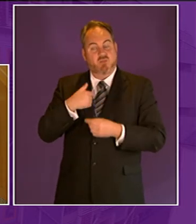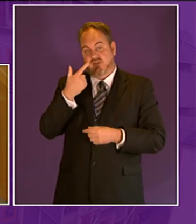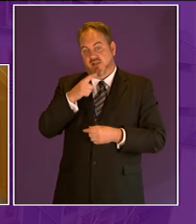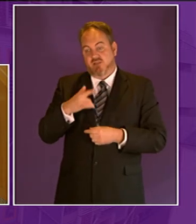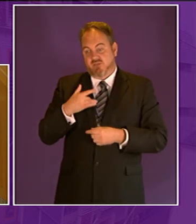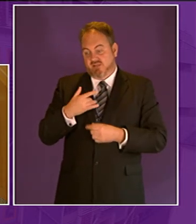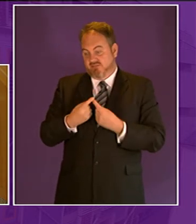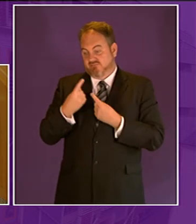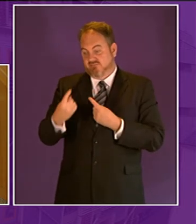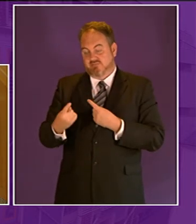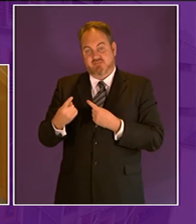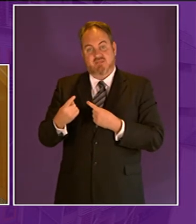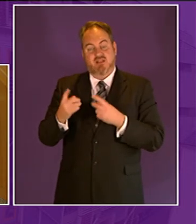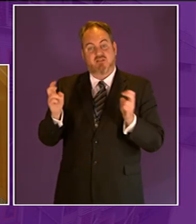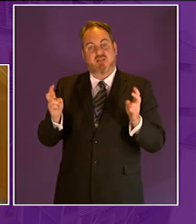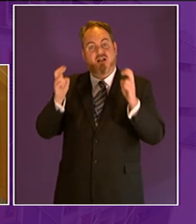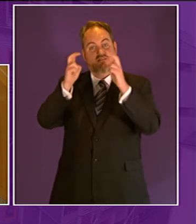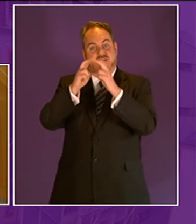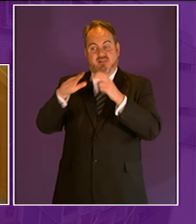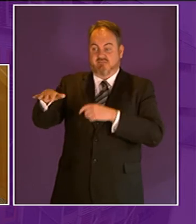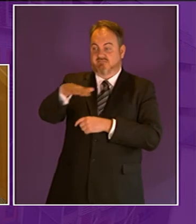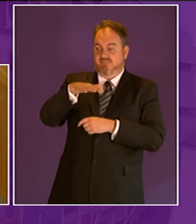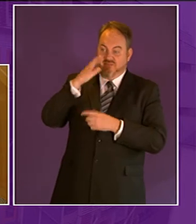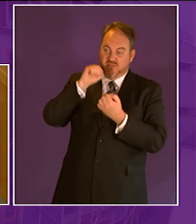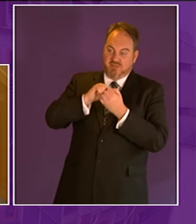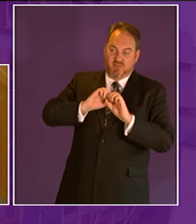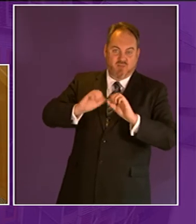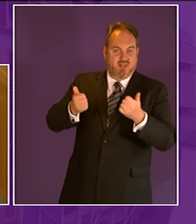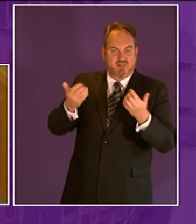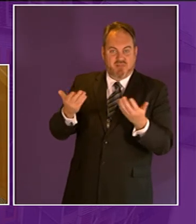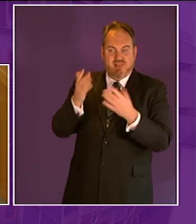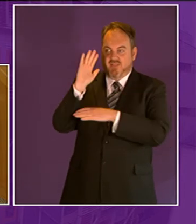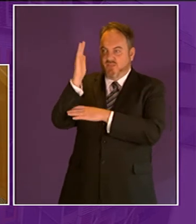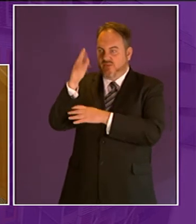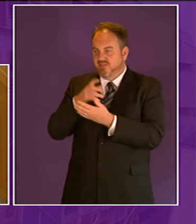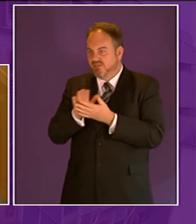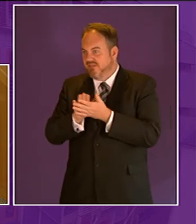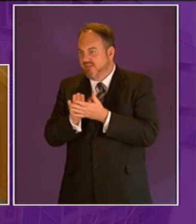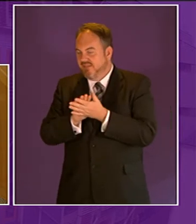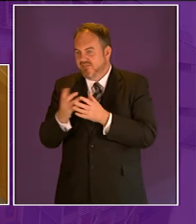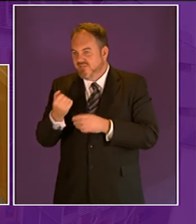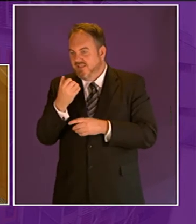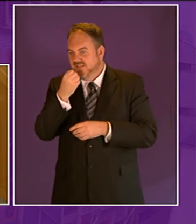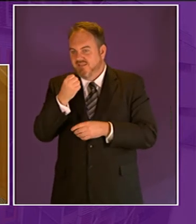national trust crafters castle and have very happy memories of playing in the woods and finding haze lemonade bottles to recycle through the shop